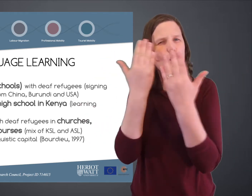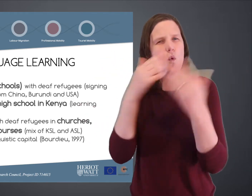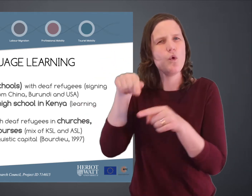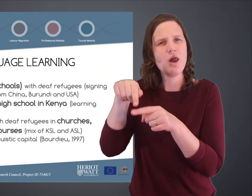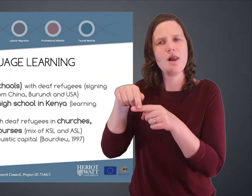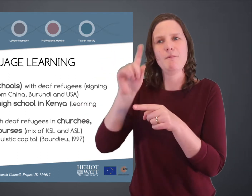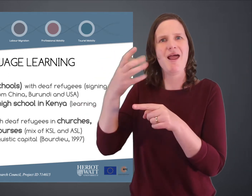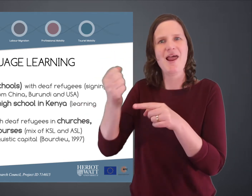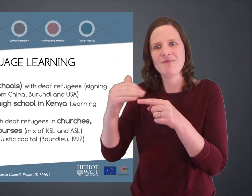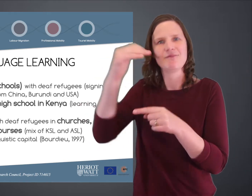schools,